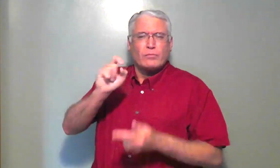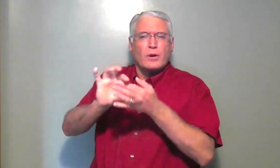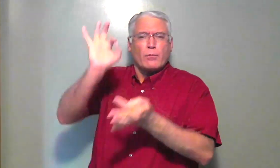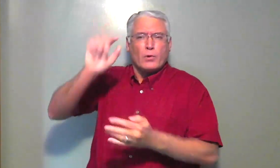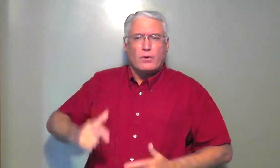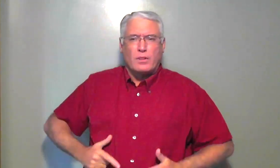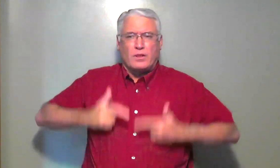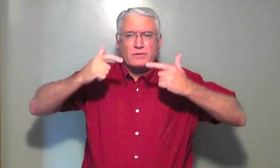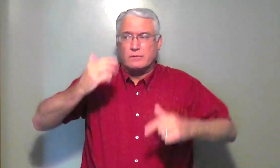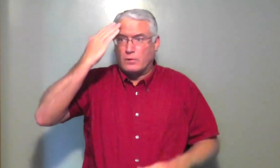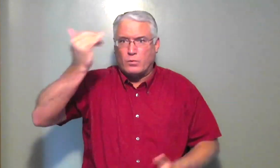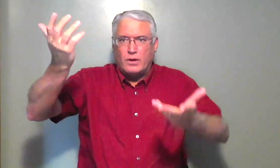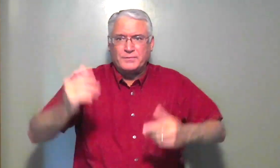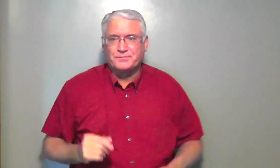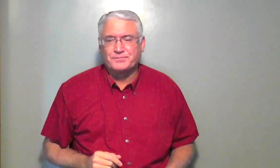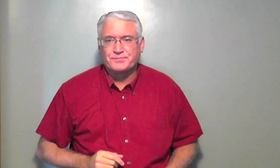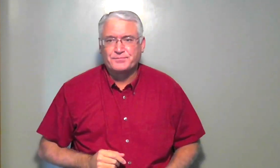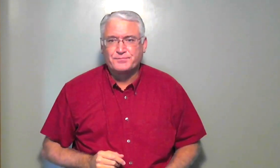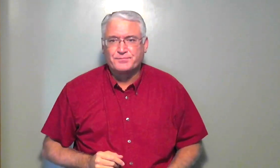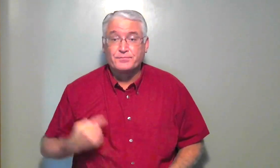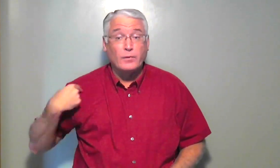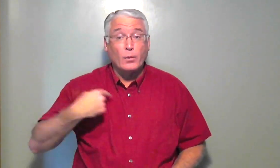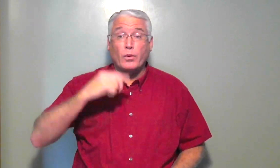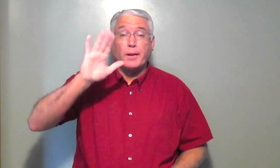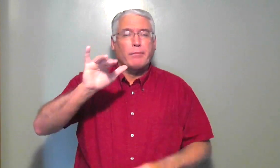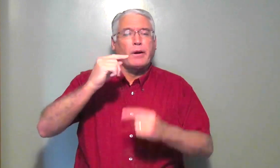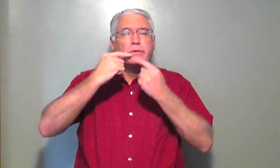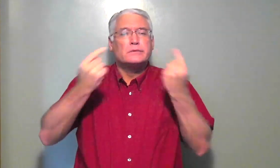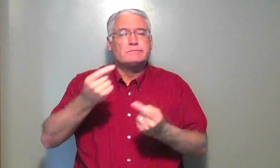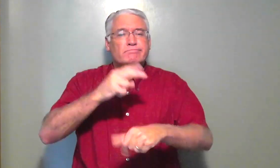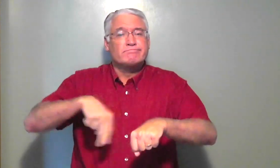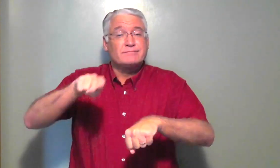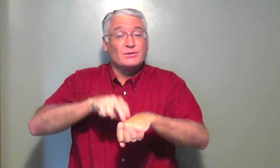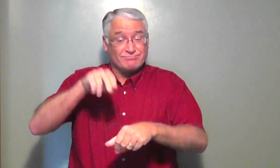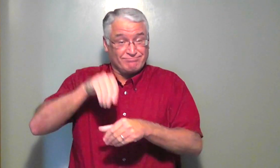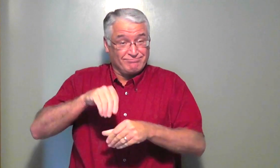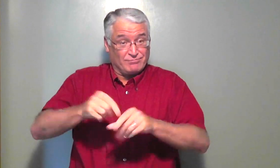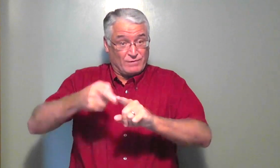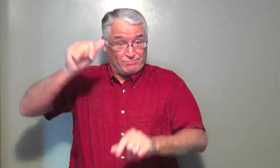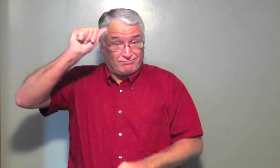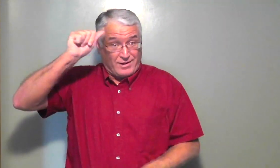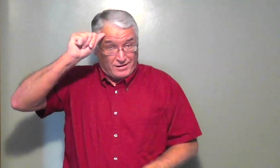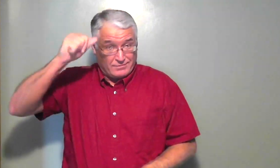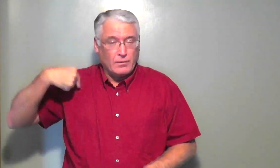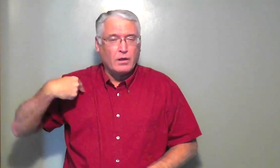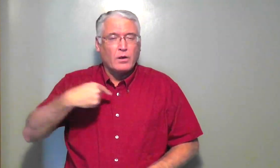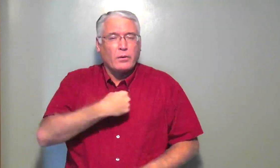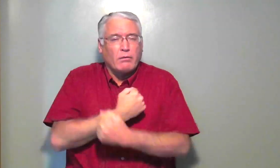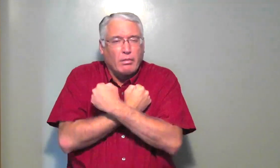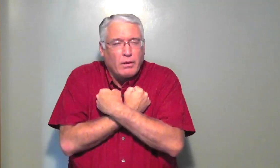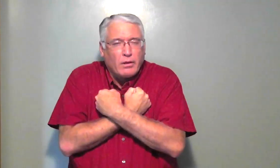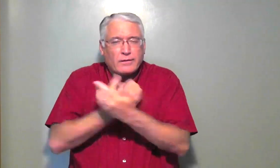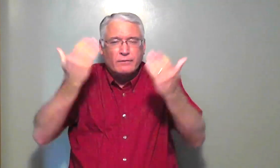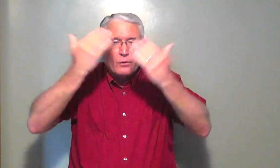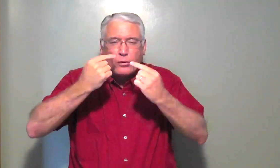pierce our hearts to give us new spiritual life? Why? Well, we, by the sin nature of Adam, we love